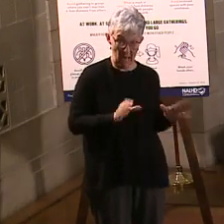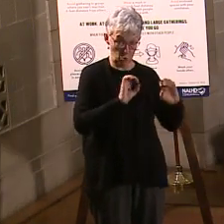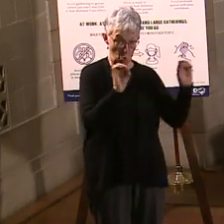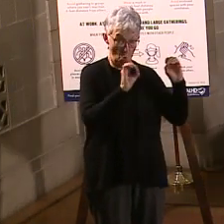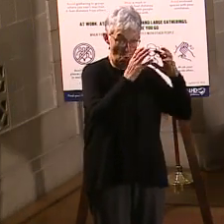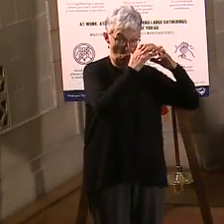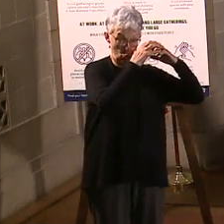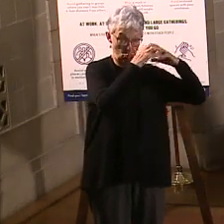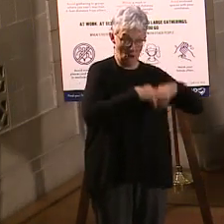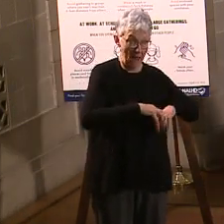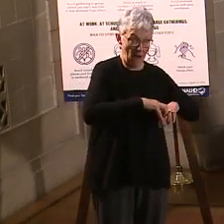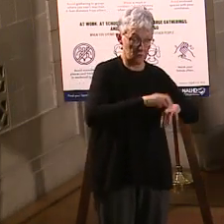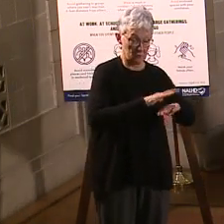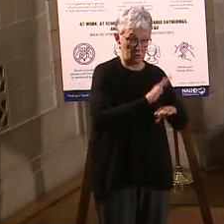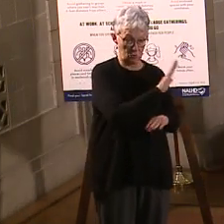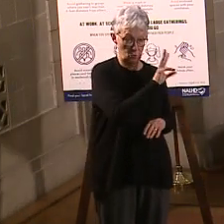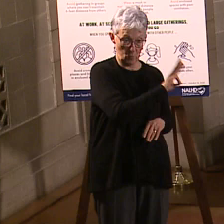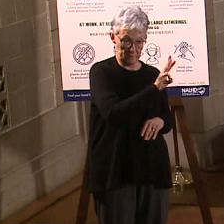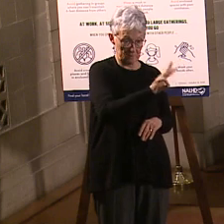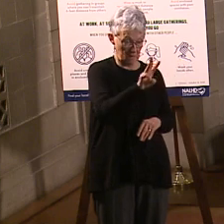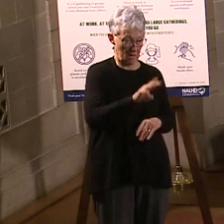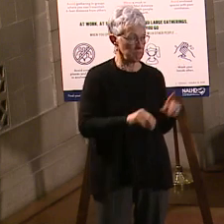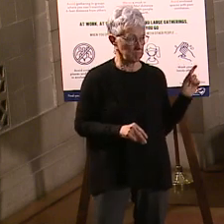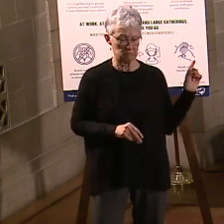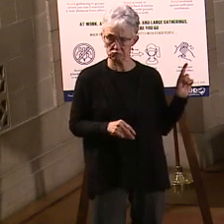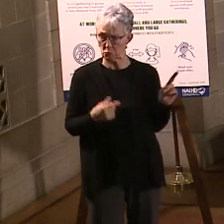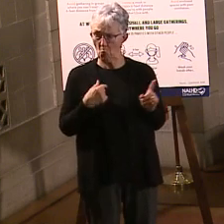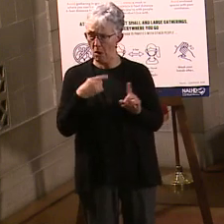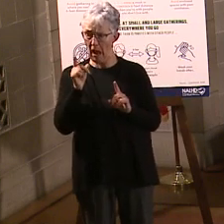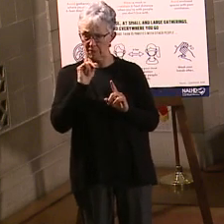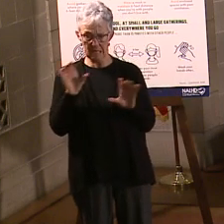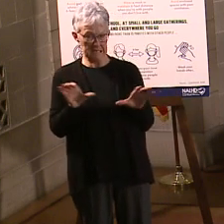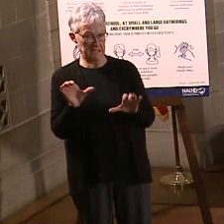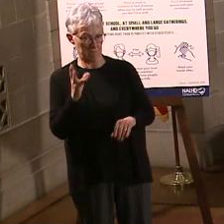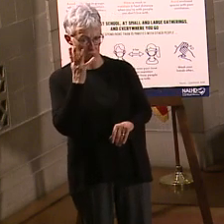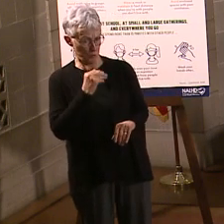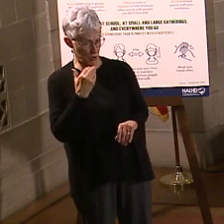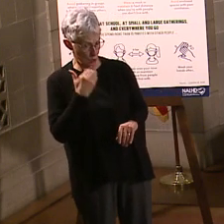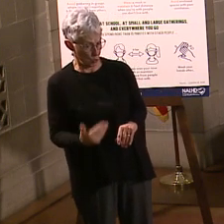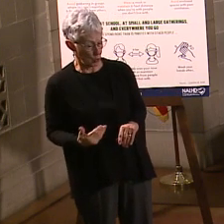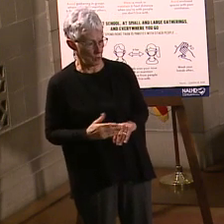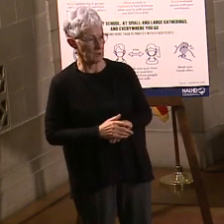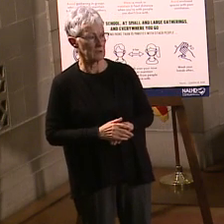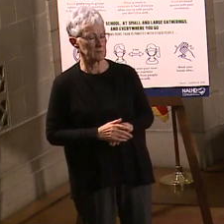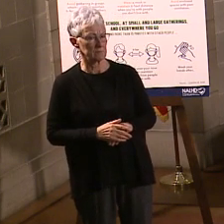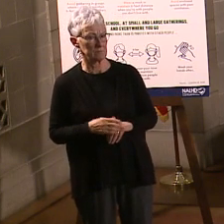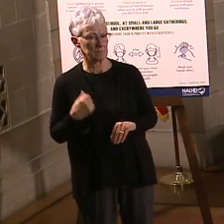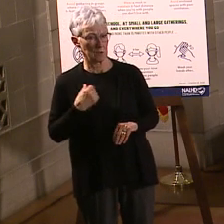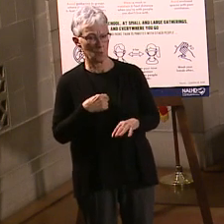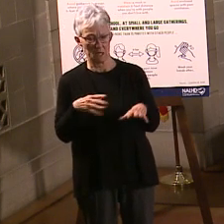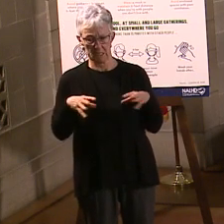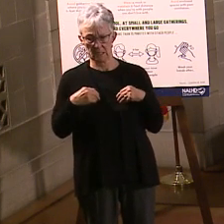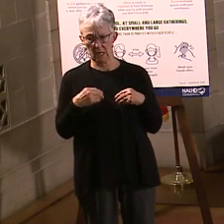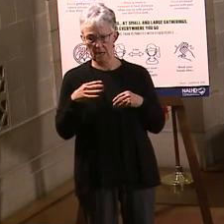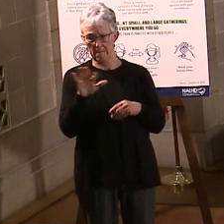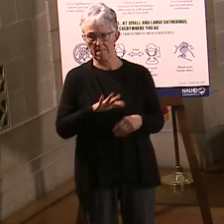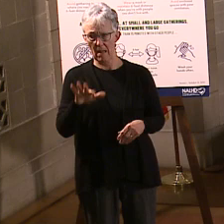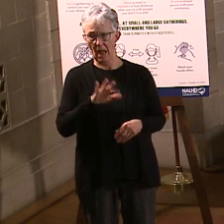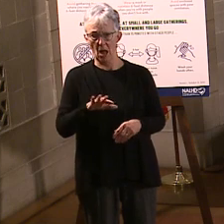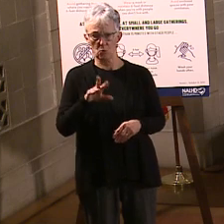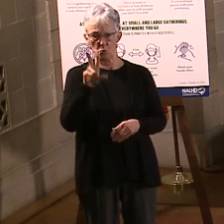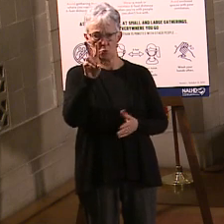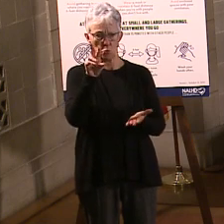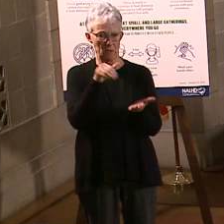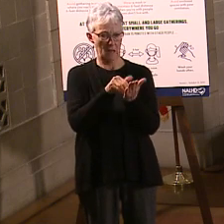All right. Thanks for that. Well, I think we did pretty well. So we were taking about 2,000 registrations every 10